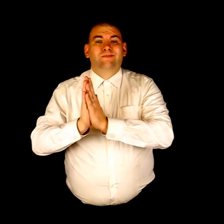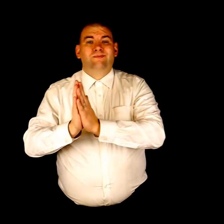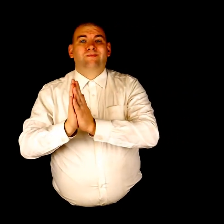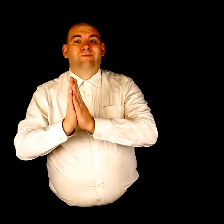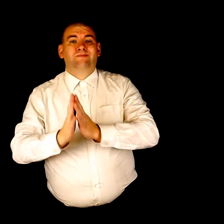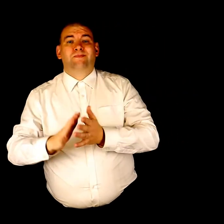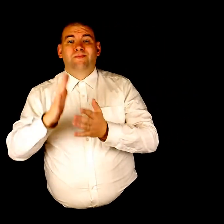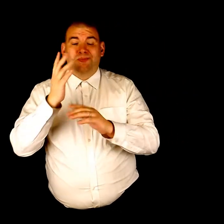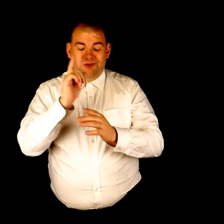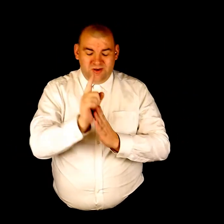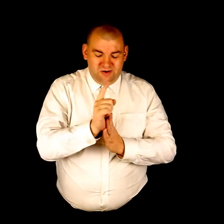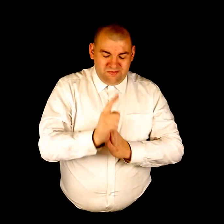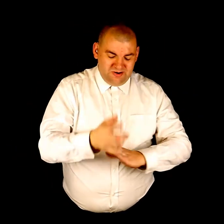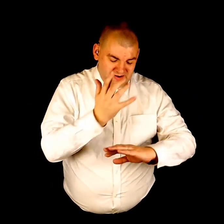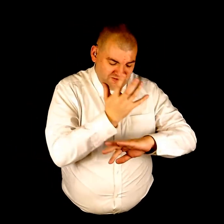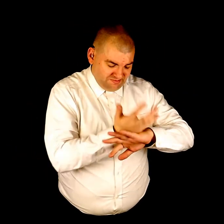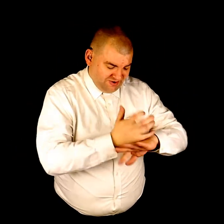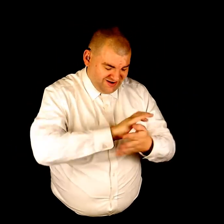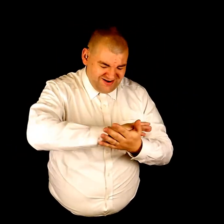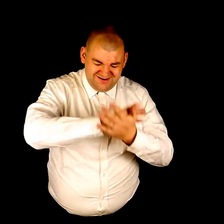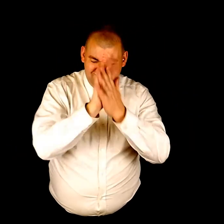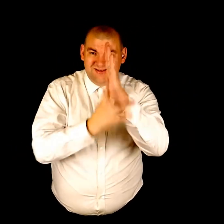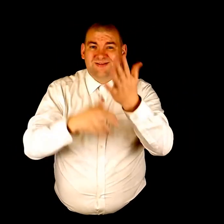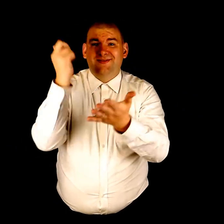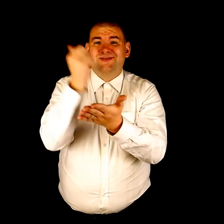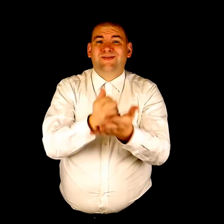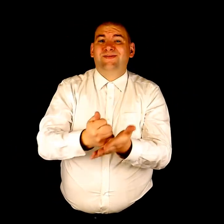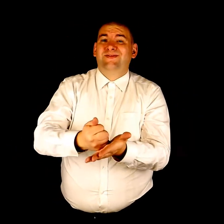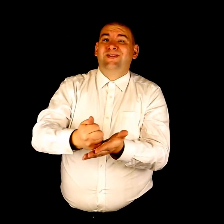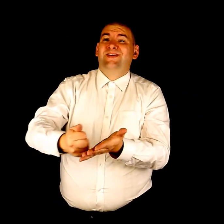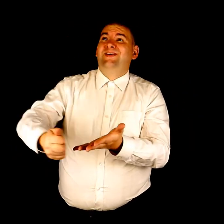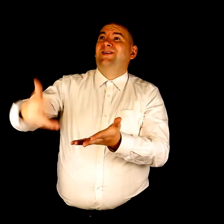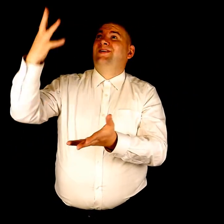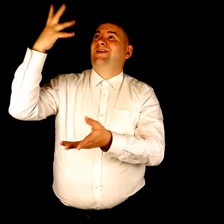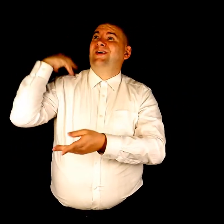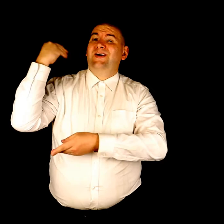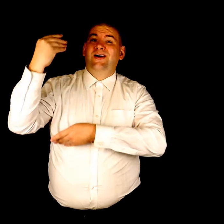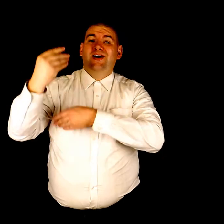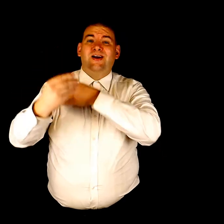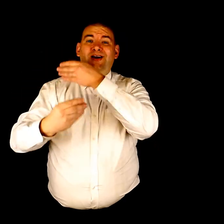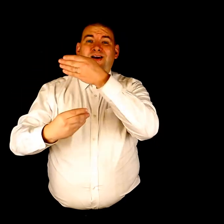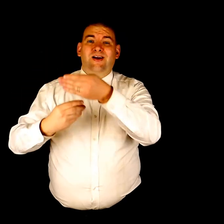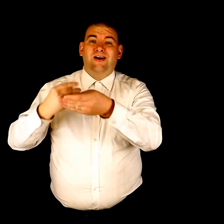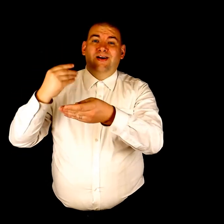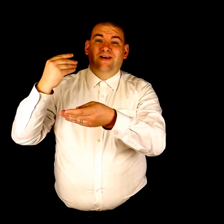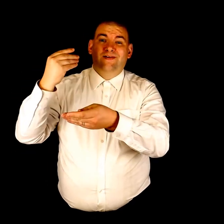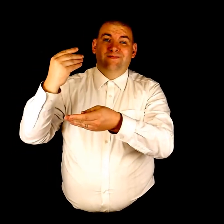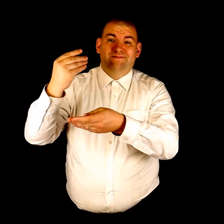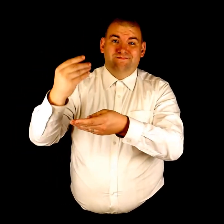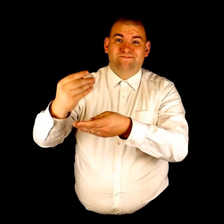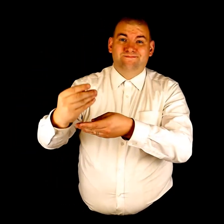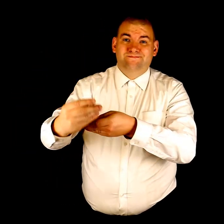Was the moment a beggar became a rightful heir